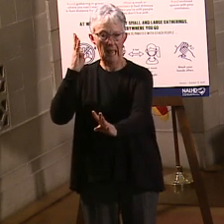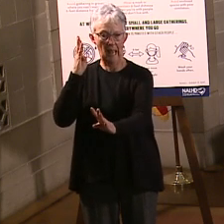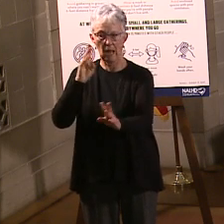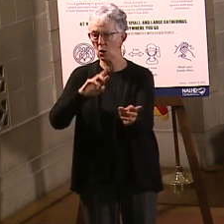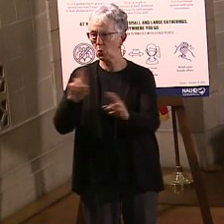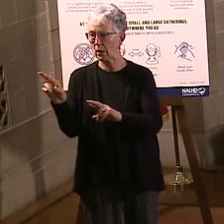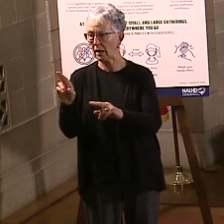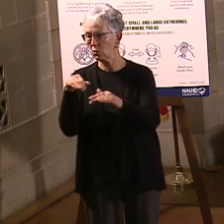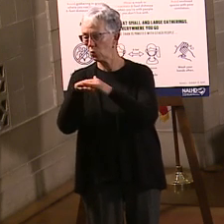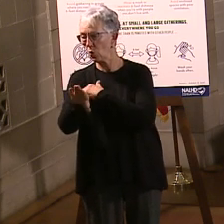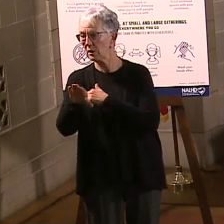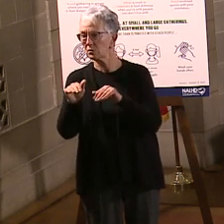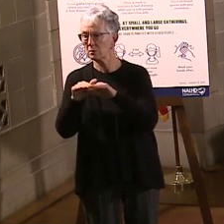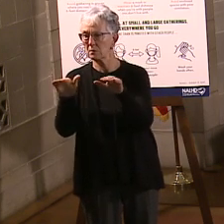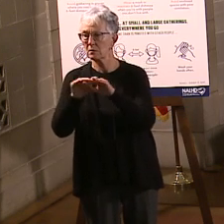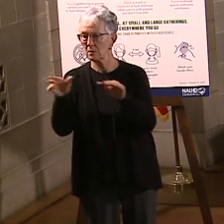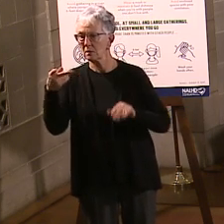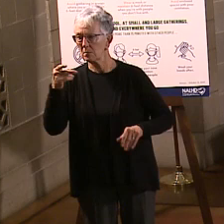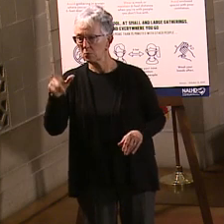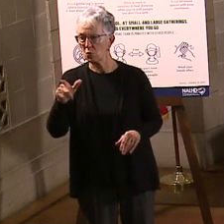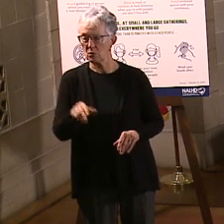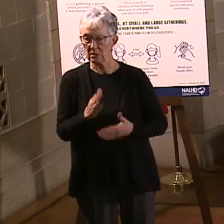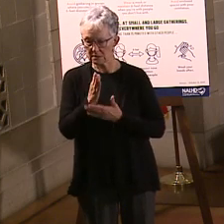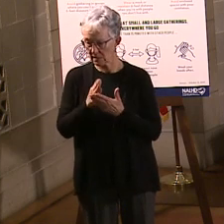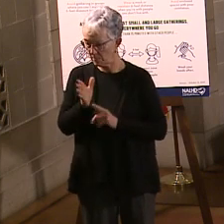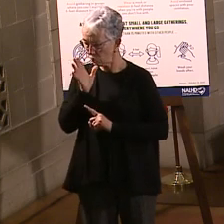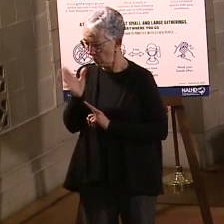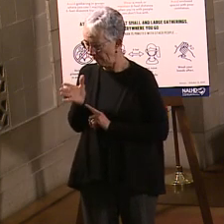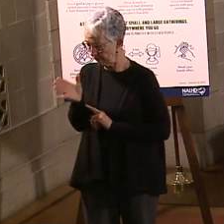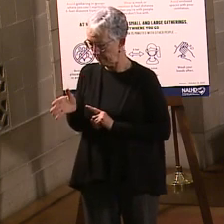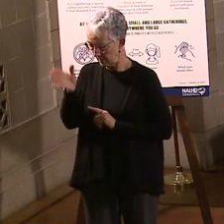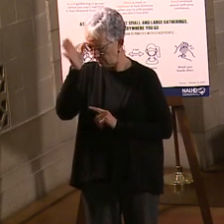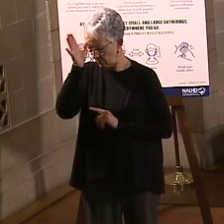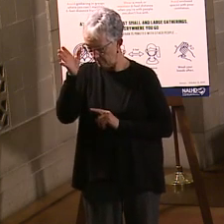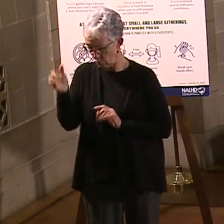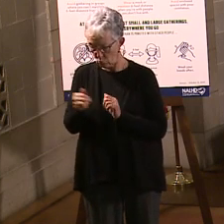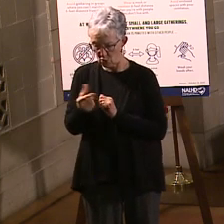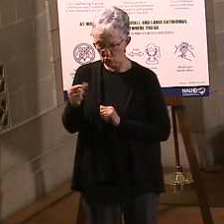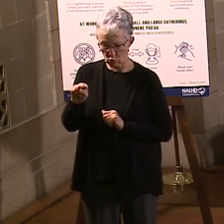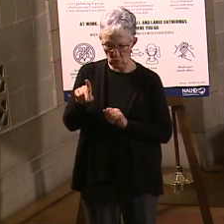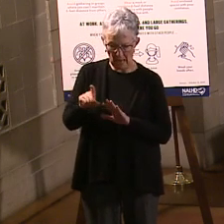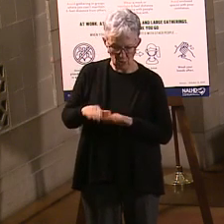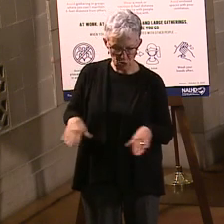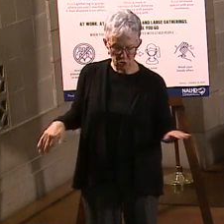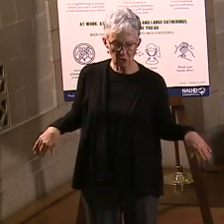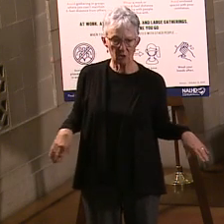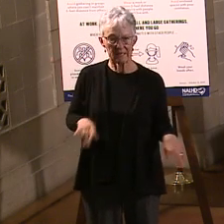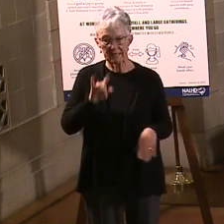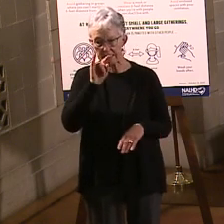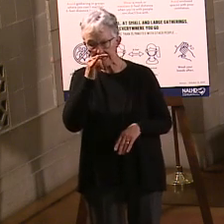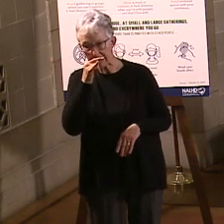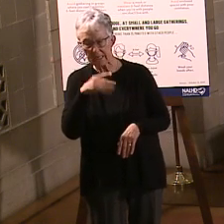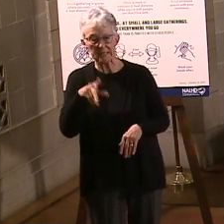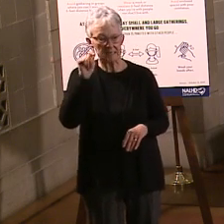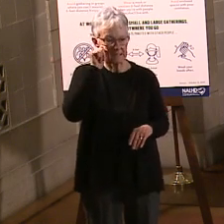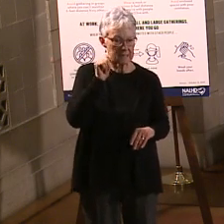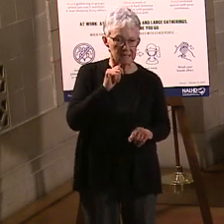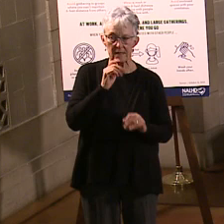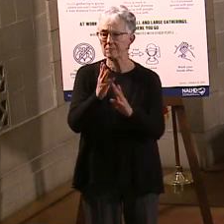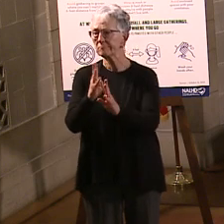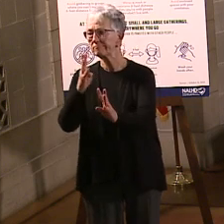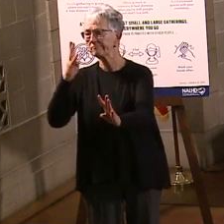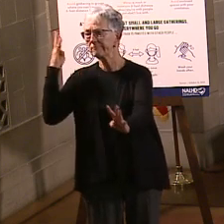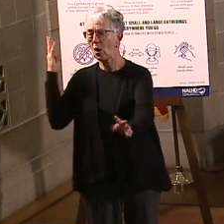There's some grandparents with their grandkids. There's some families. There's some teenagers want to have fun. Some little kids. They're all standing in line. They get into the pool.